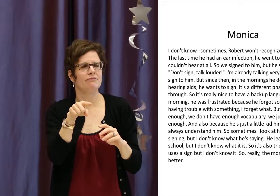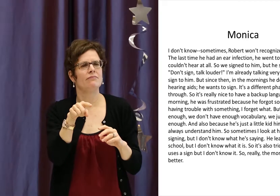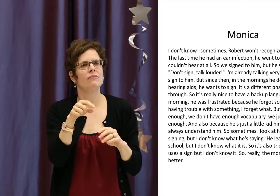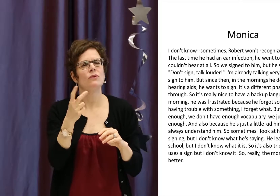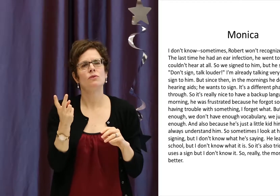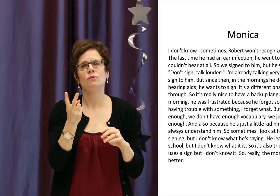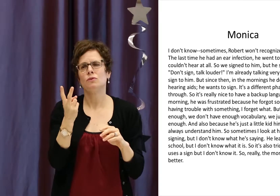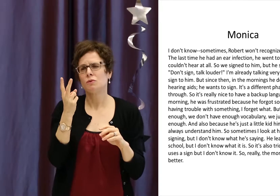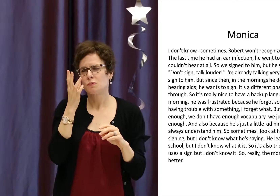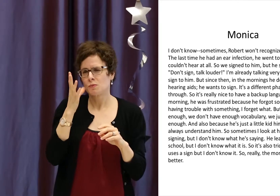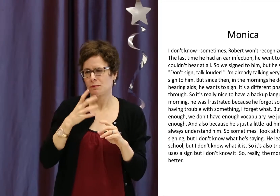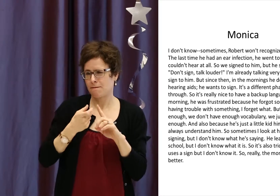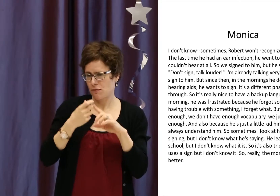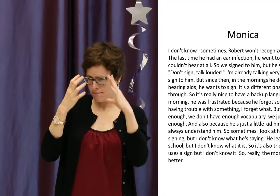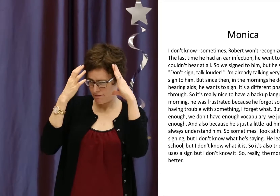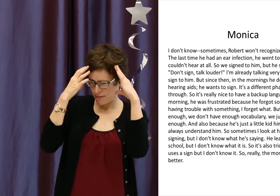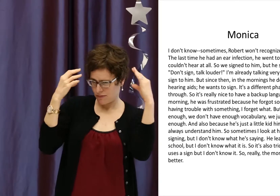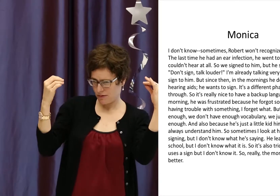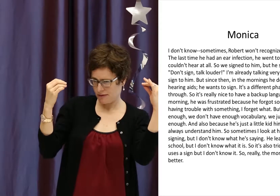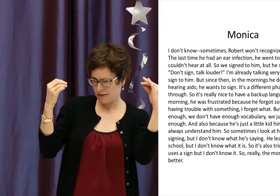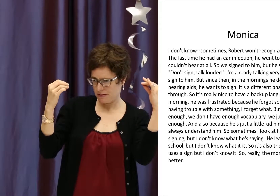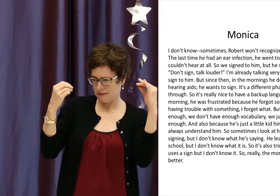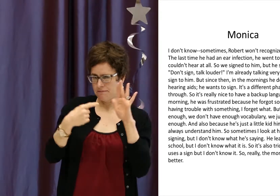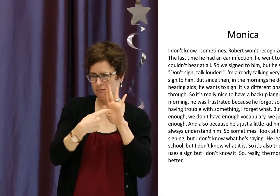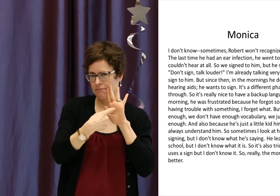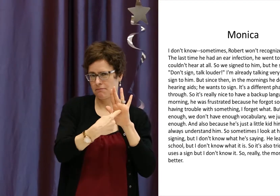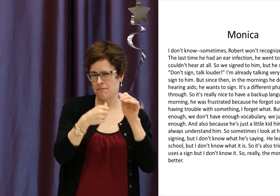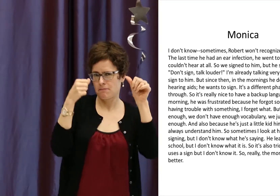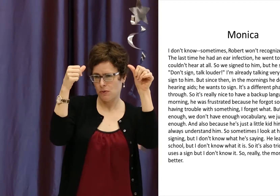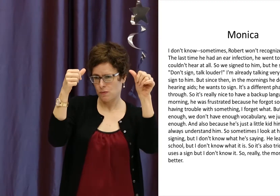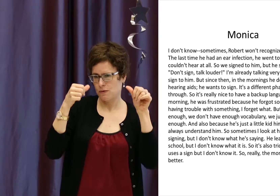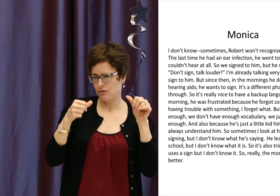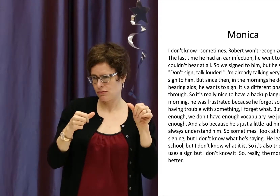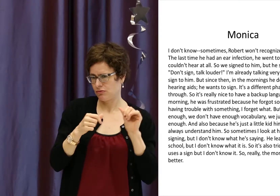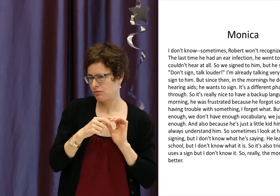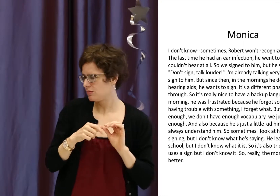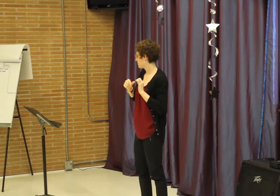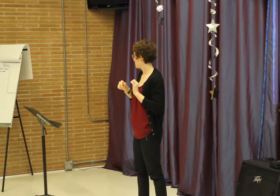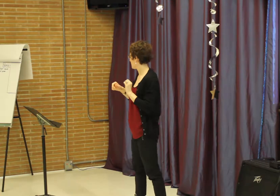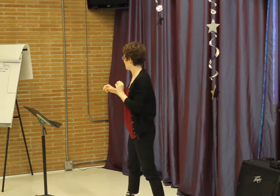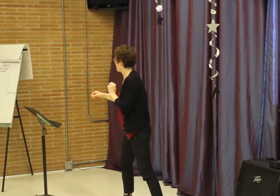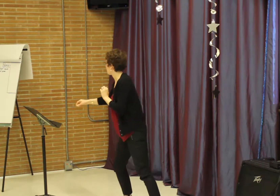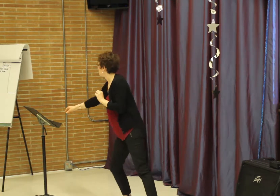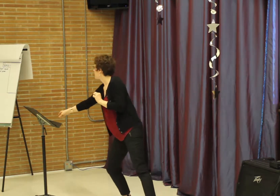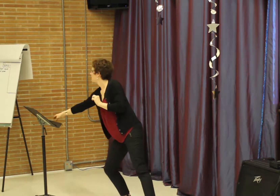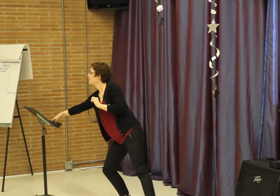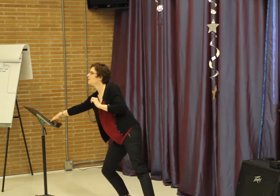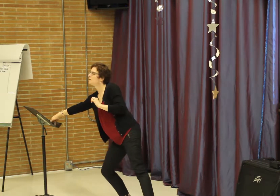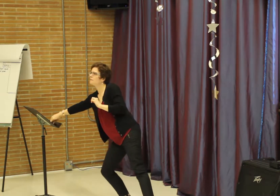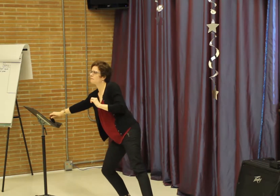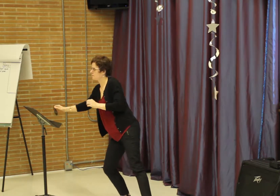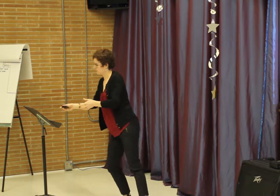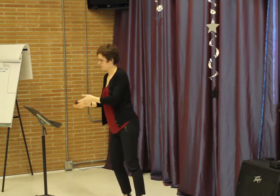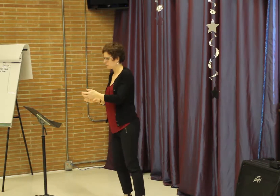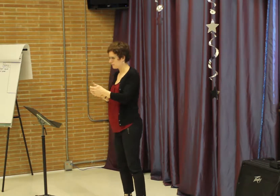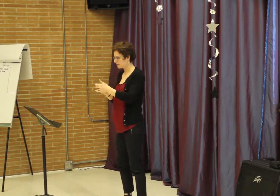Two names immediately caught my eye. They were two individuals from the Netherlands that were doing a poster presentation at this particular